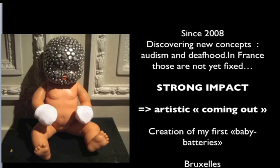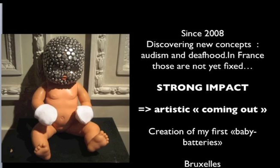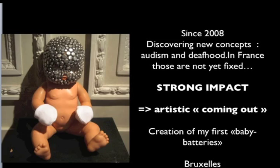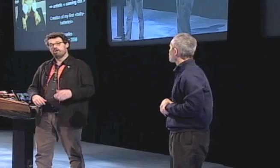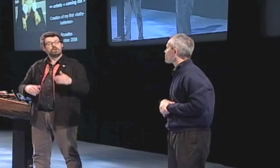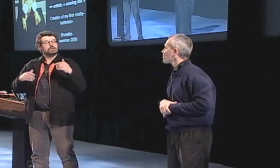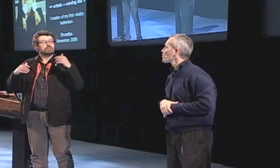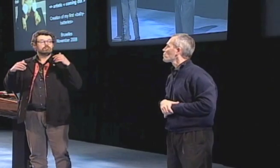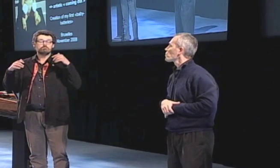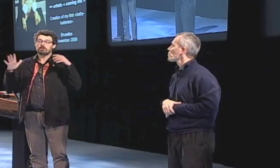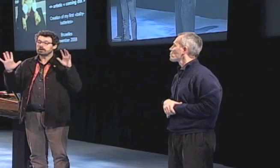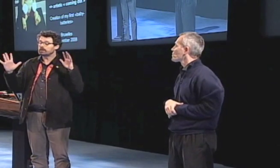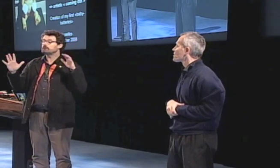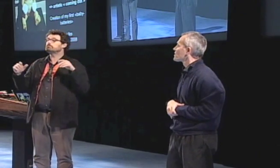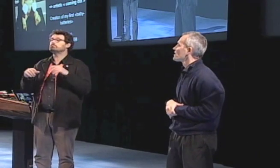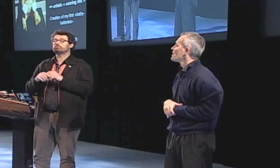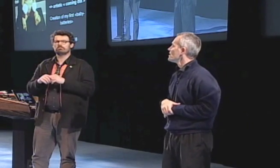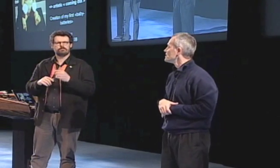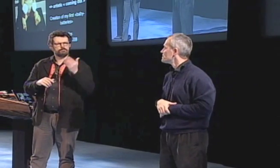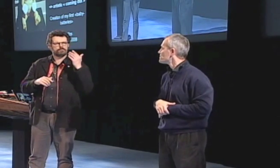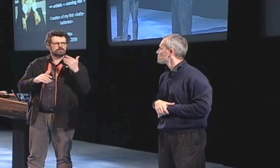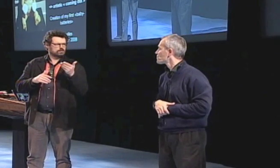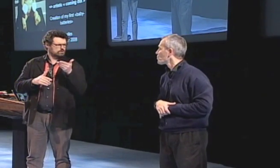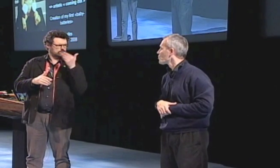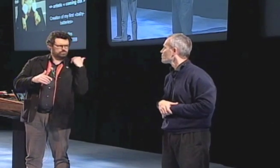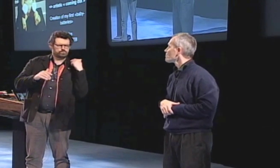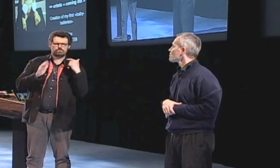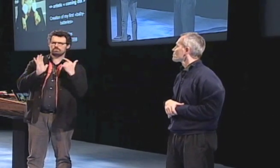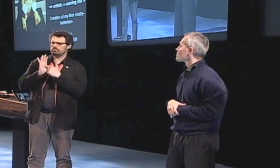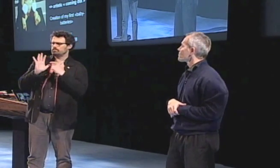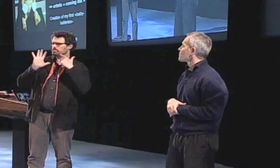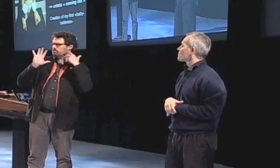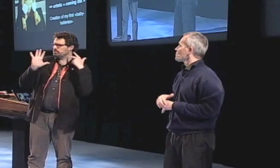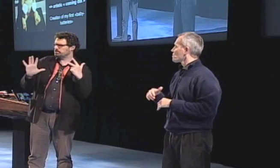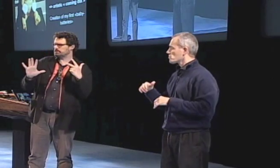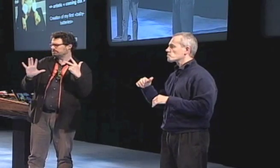The deafness. From there,